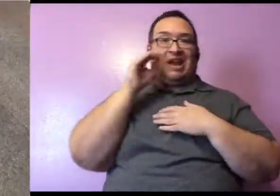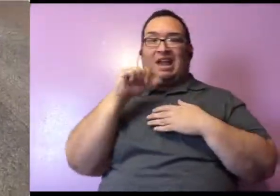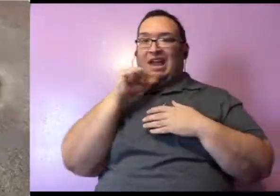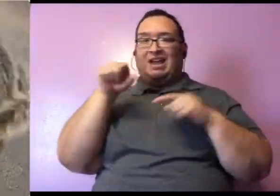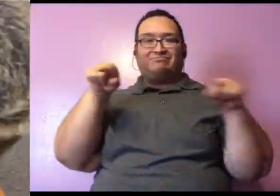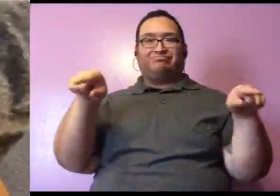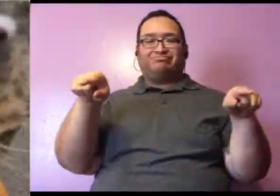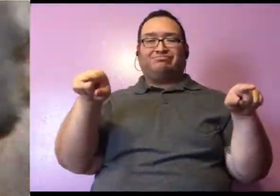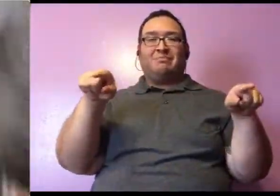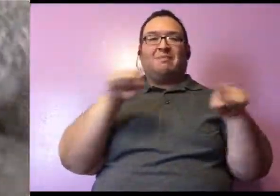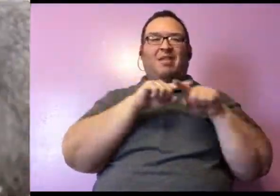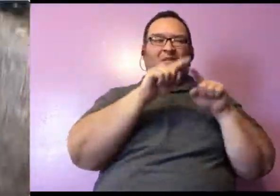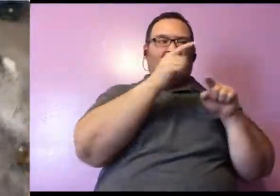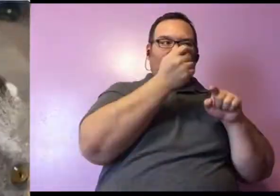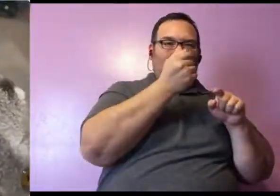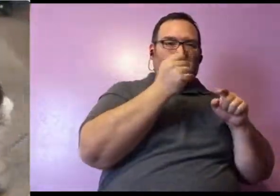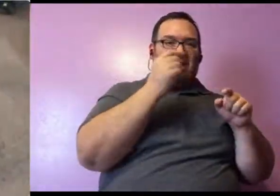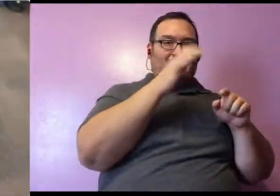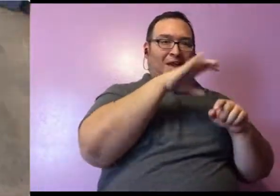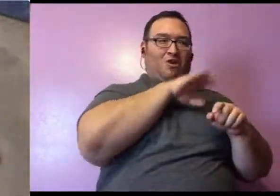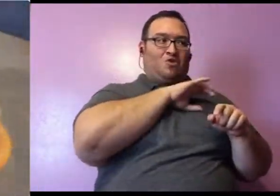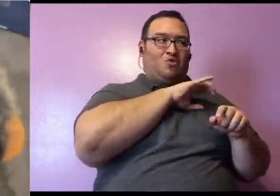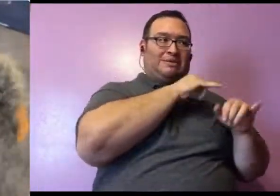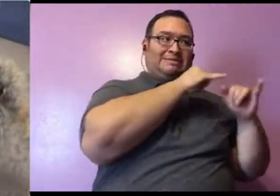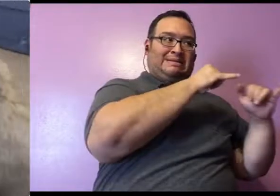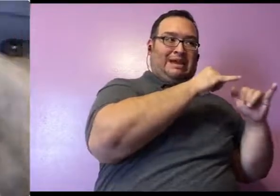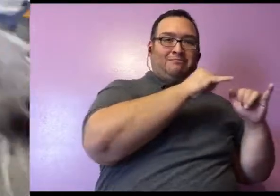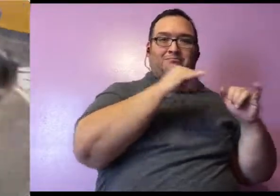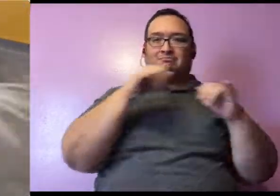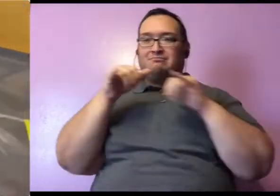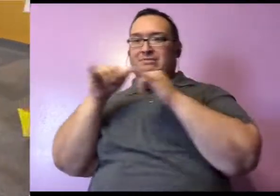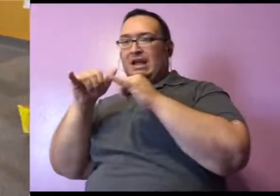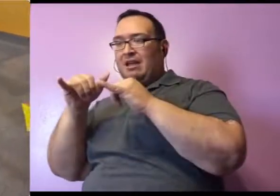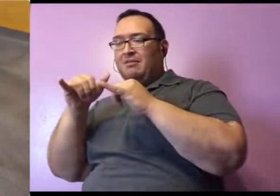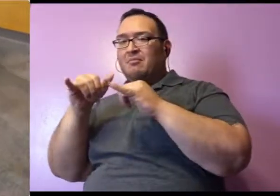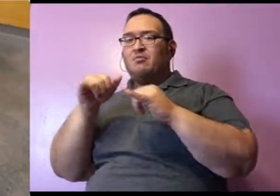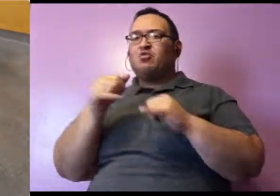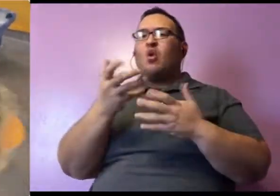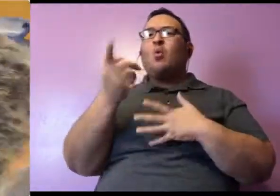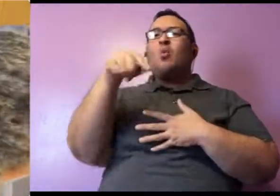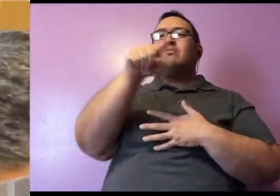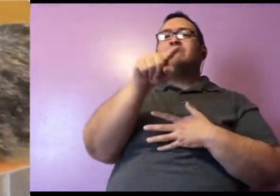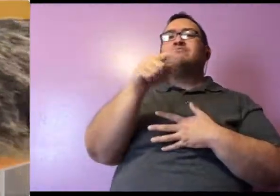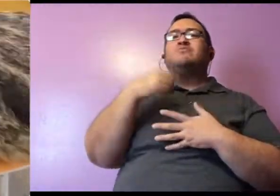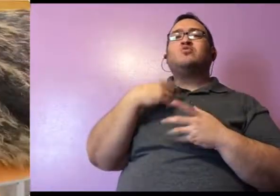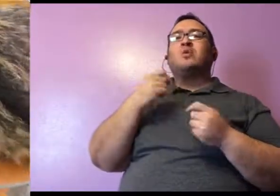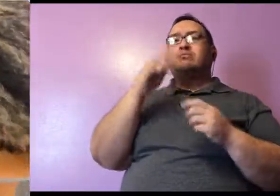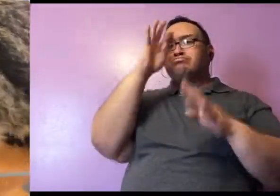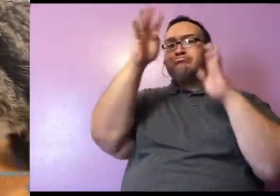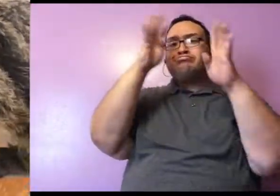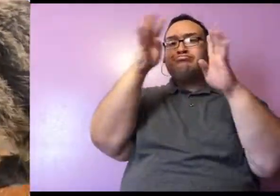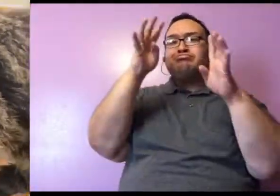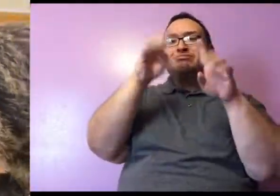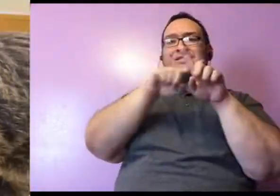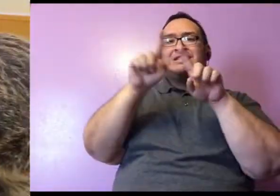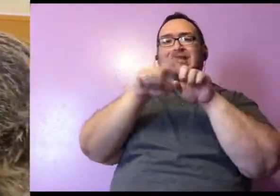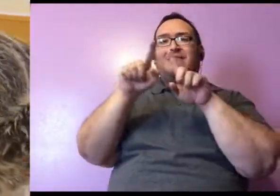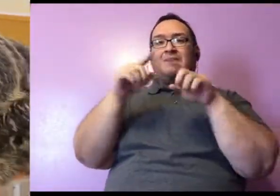Even though they're not related to either. I wonder if you guys can come up with different animal combinations and create them. Either